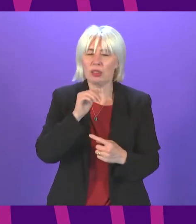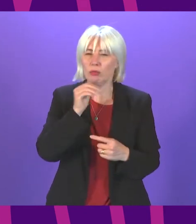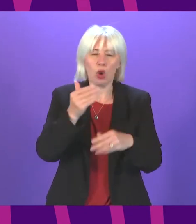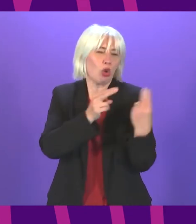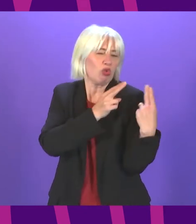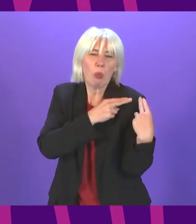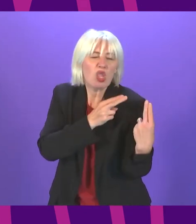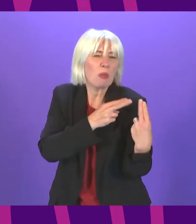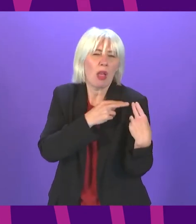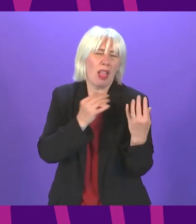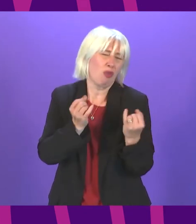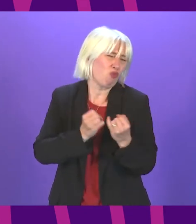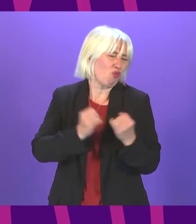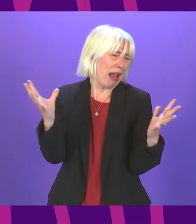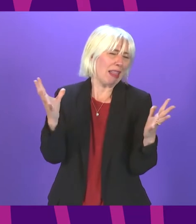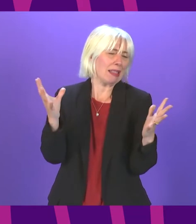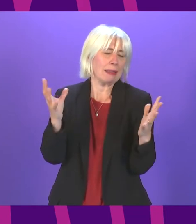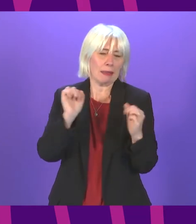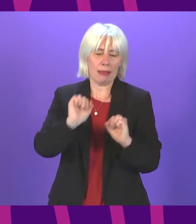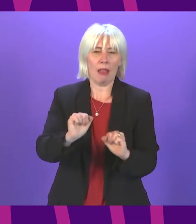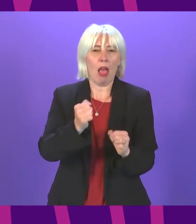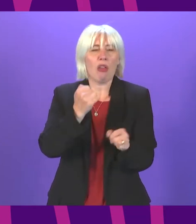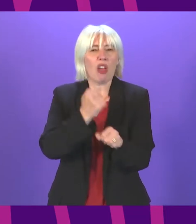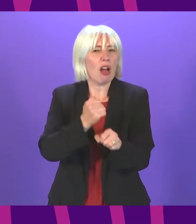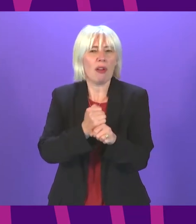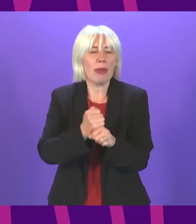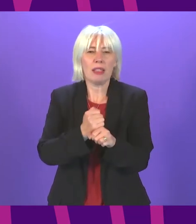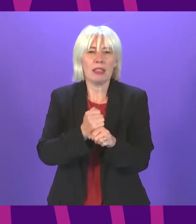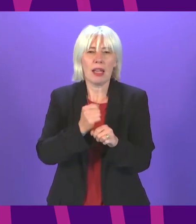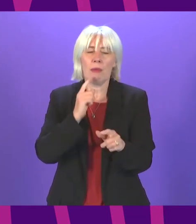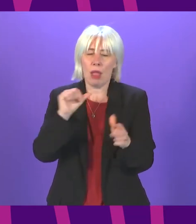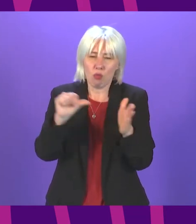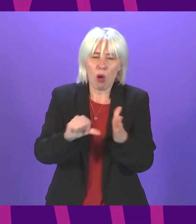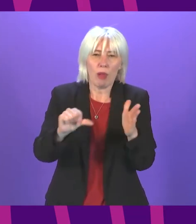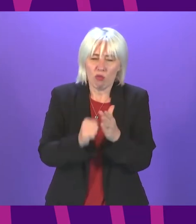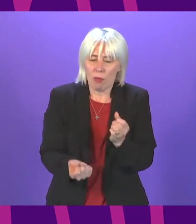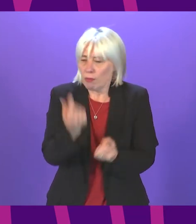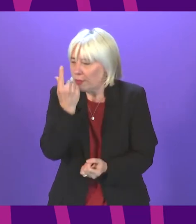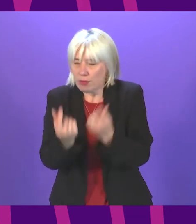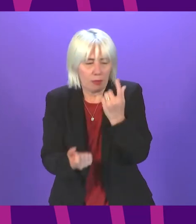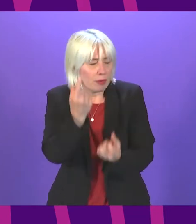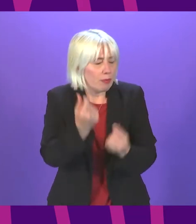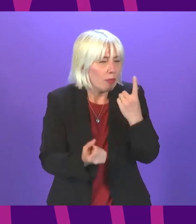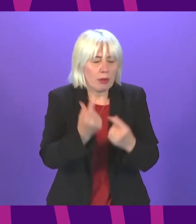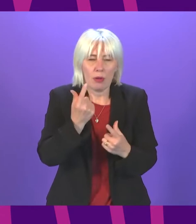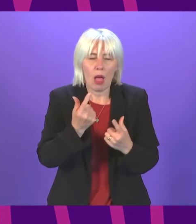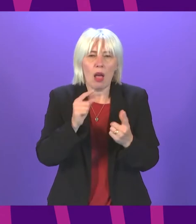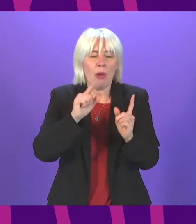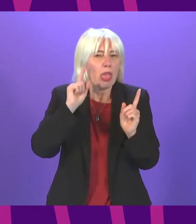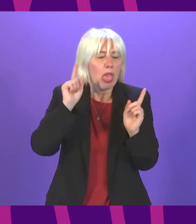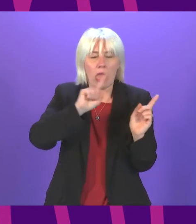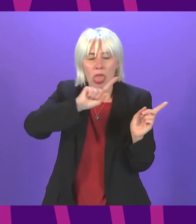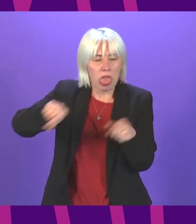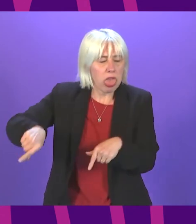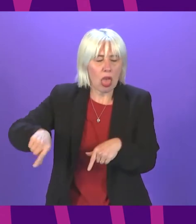reckless. The fact that this government cannot park its obsession when faced with countless problems facing Scotland today tells us everything we need to know